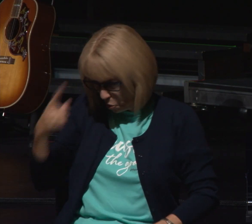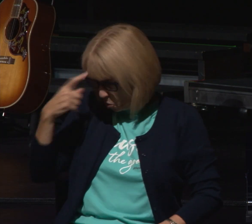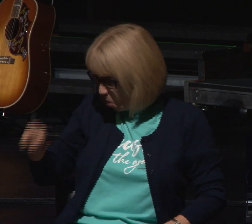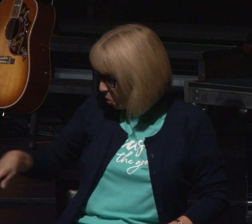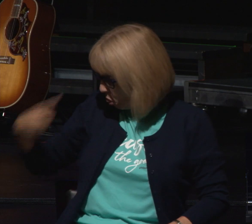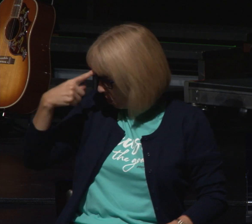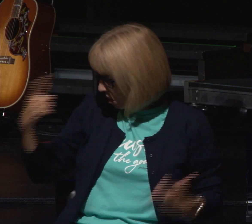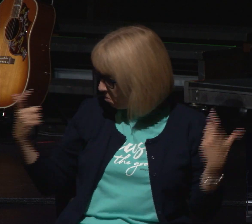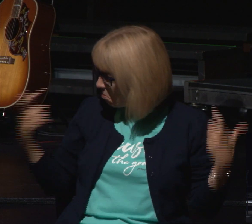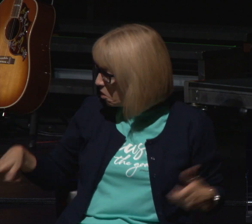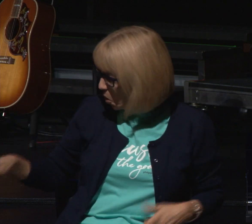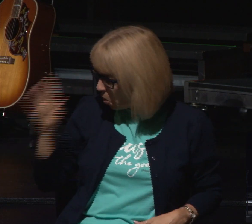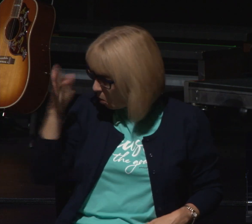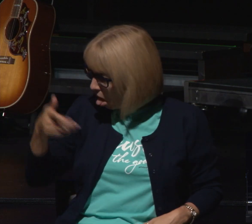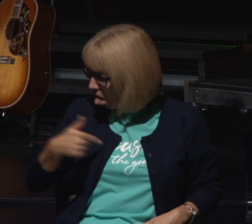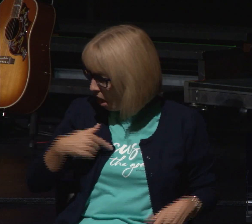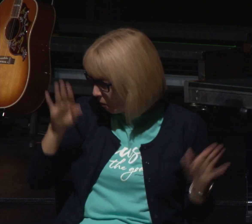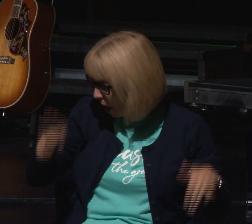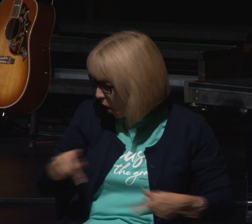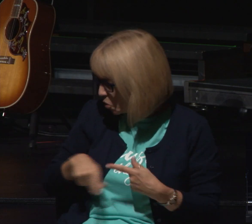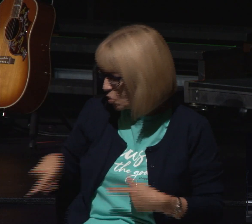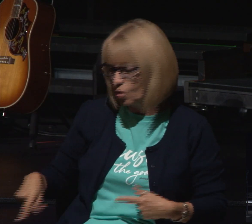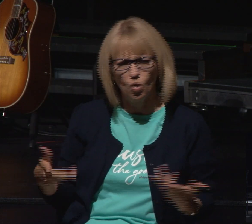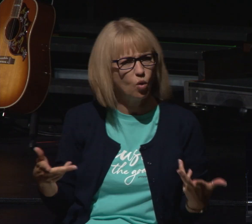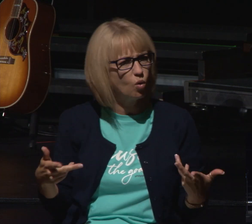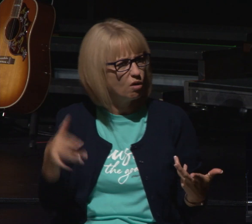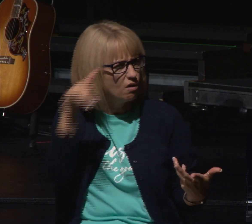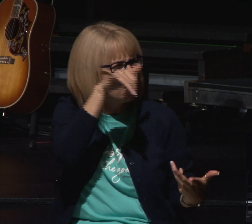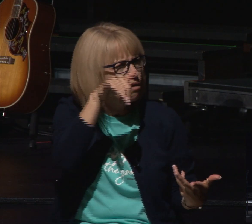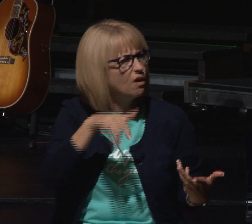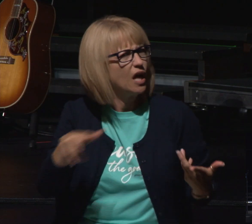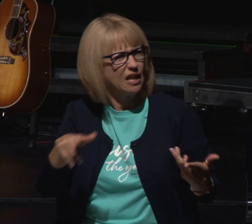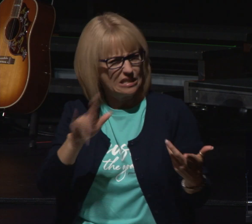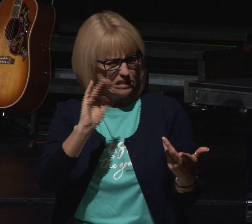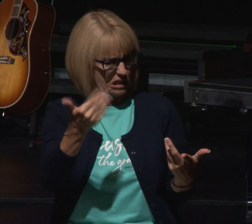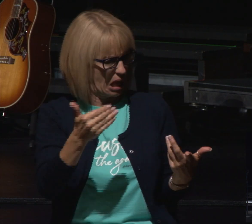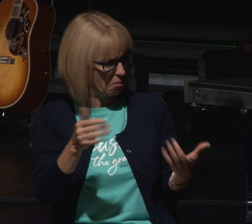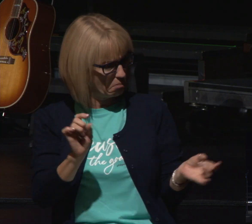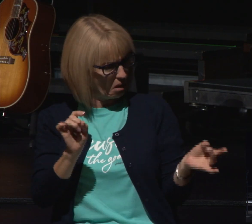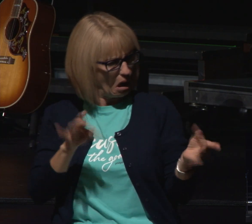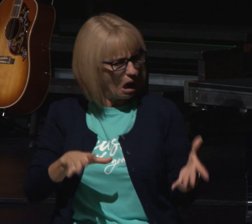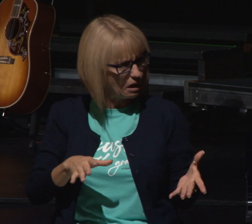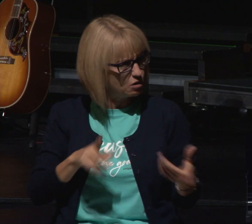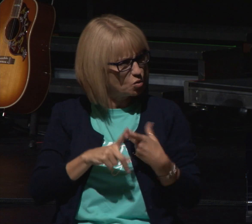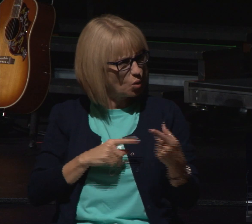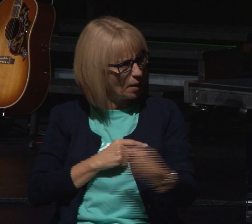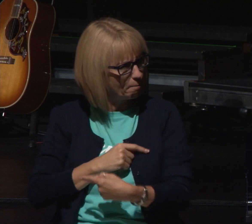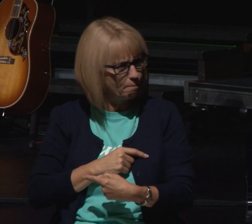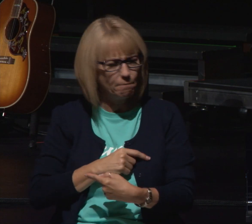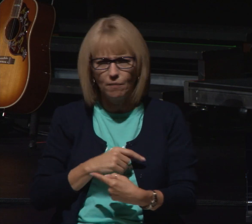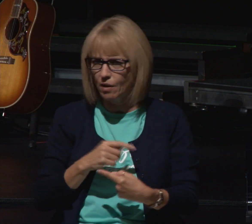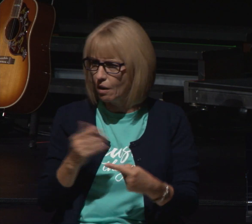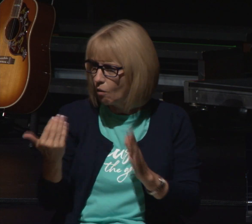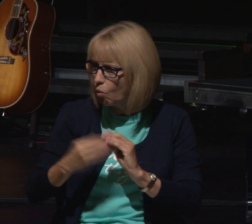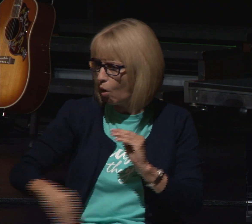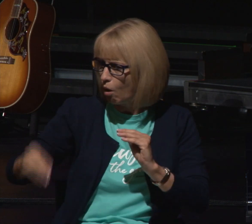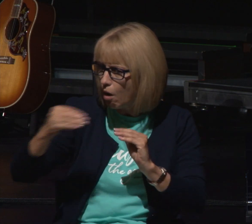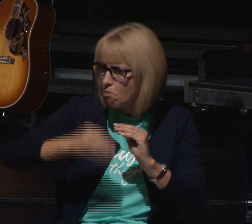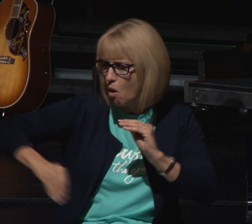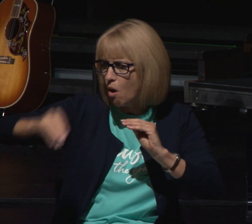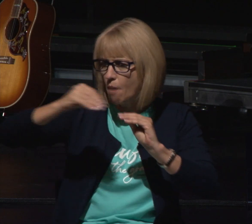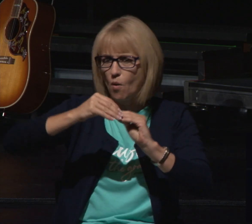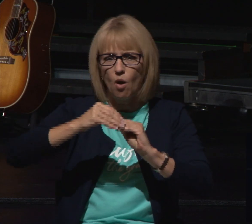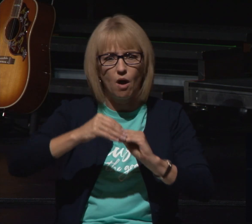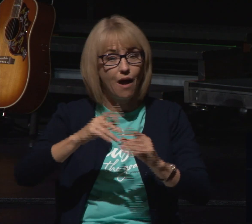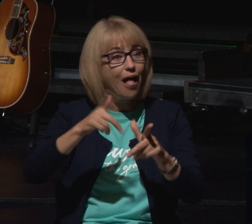so this hatred this anger towards him just seems to keep growing and growing and then he has another vision another